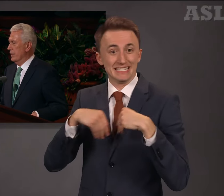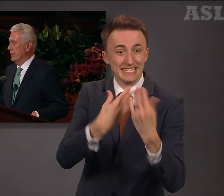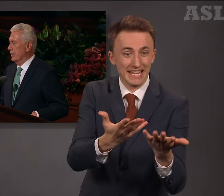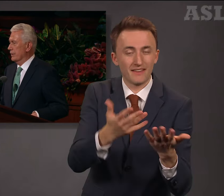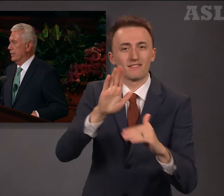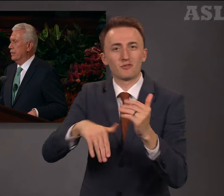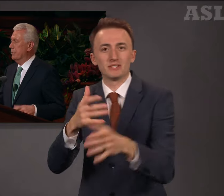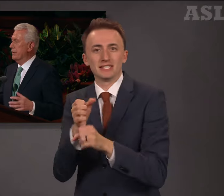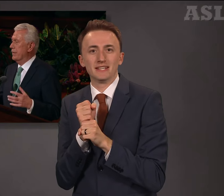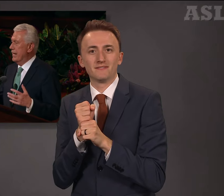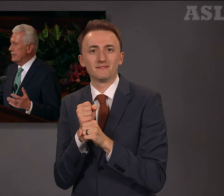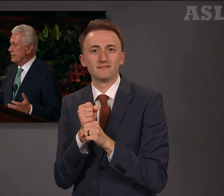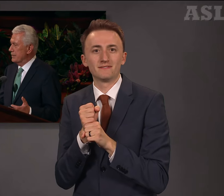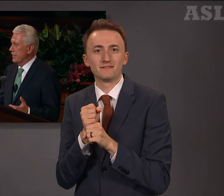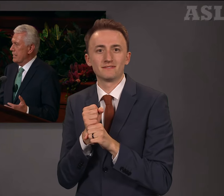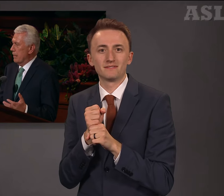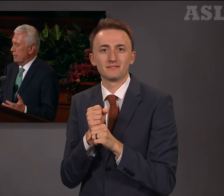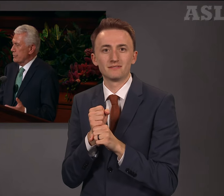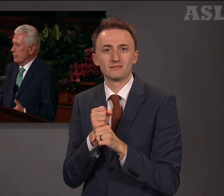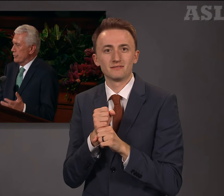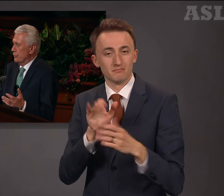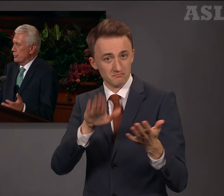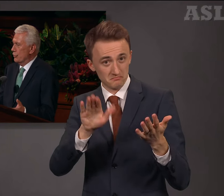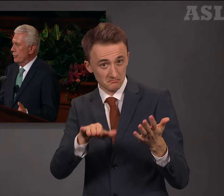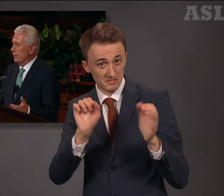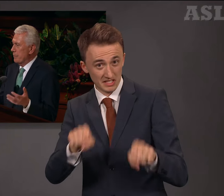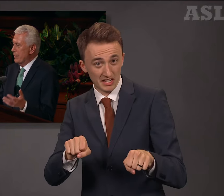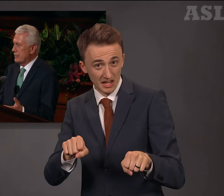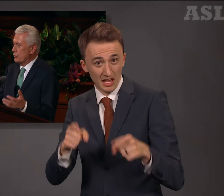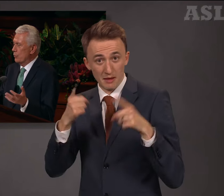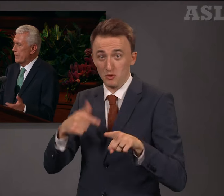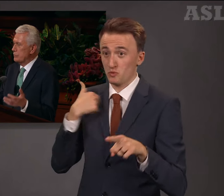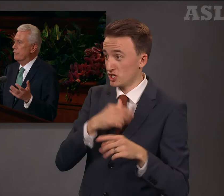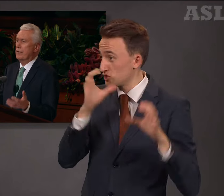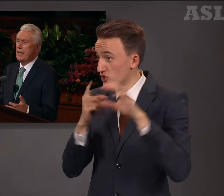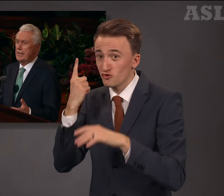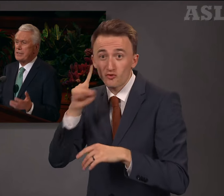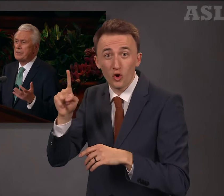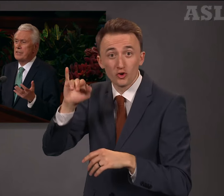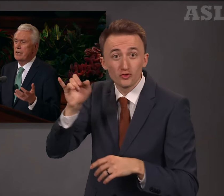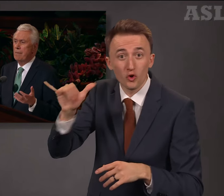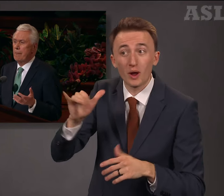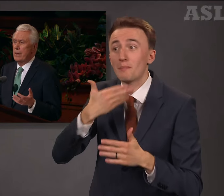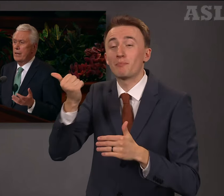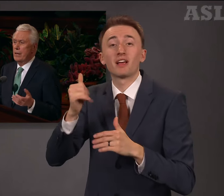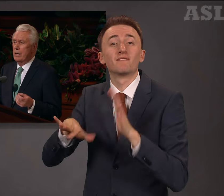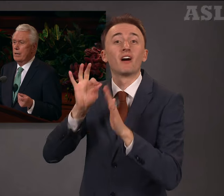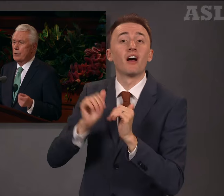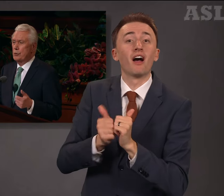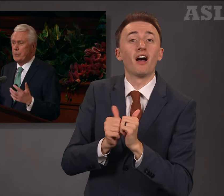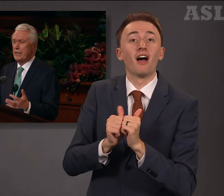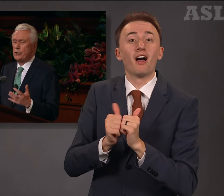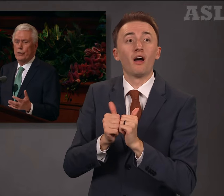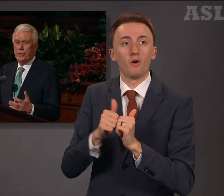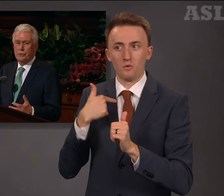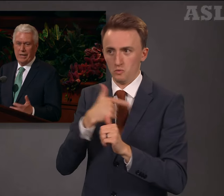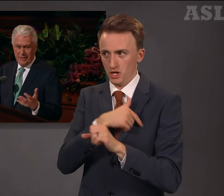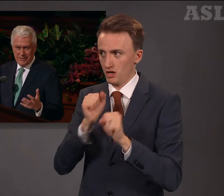Can it be that, in our search for joy, the best way to find is to bring joy to others?